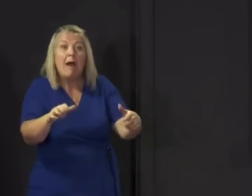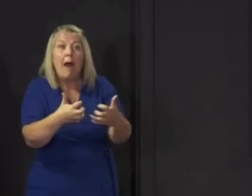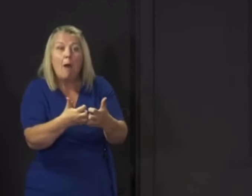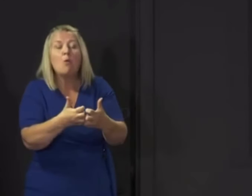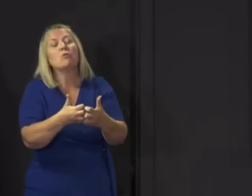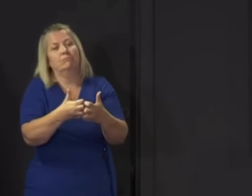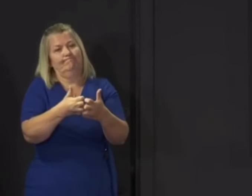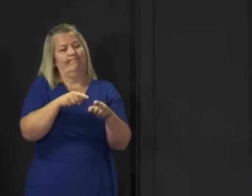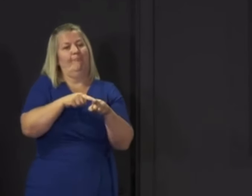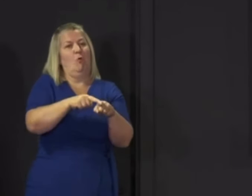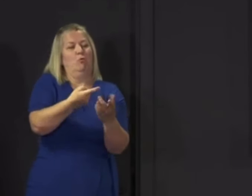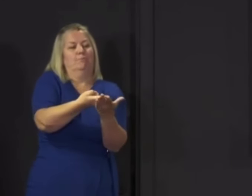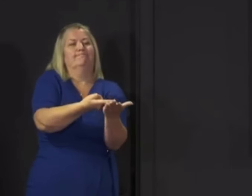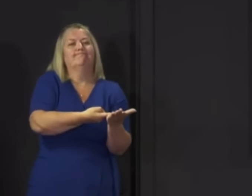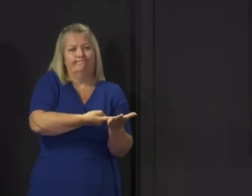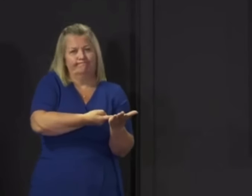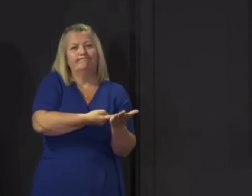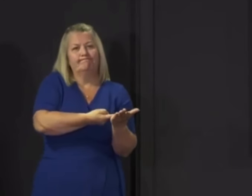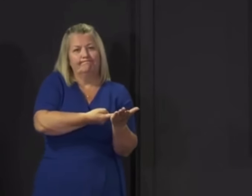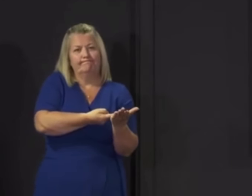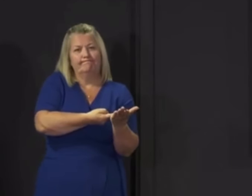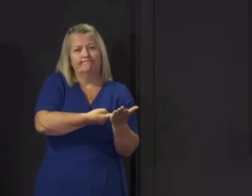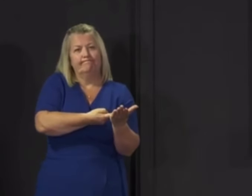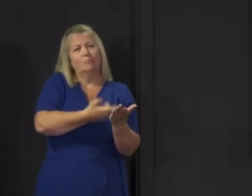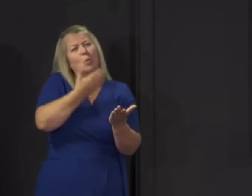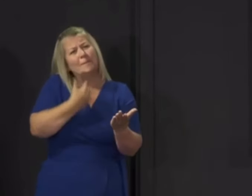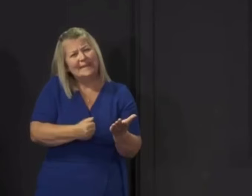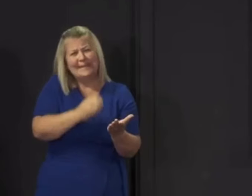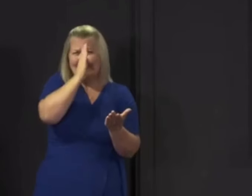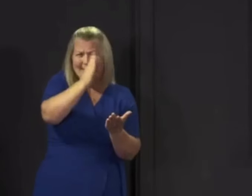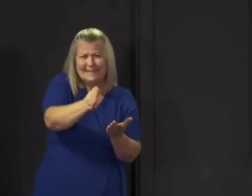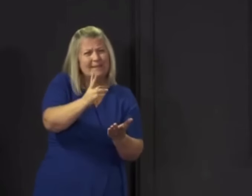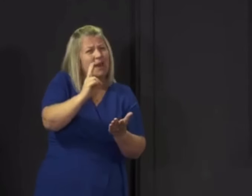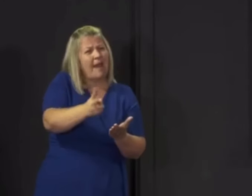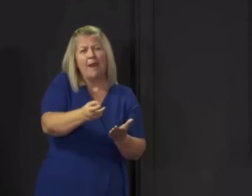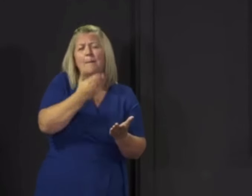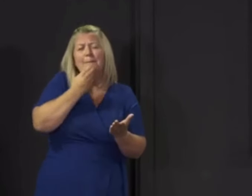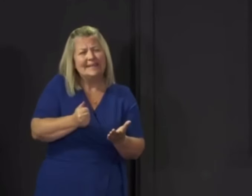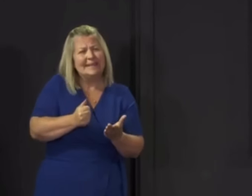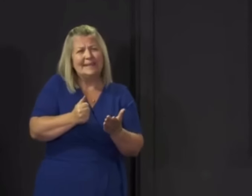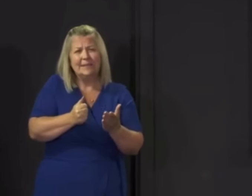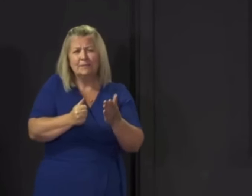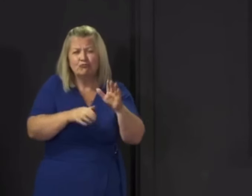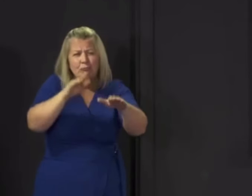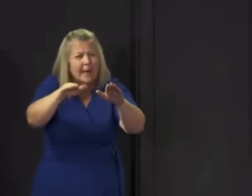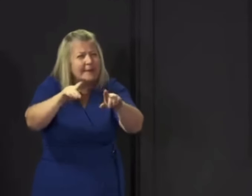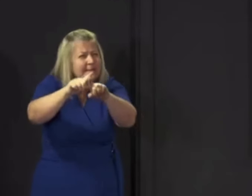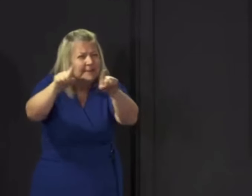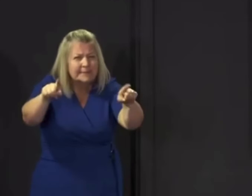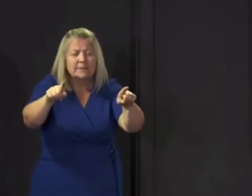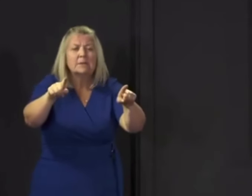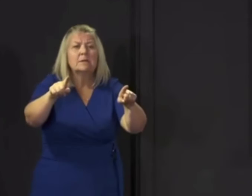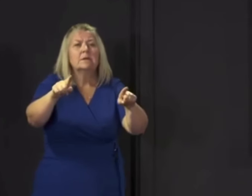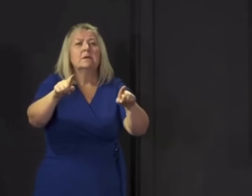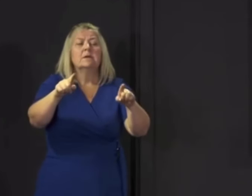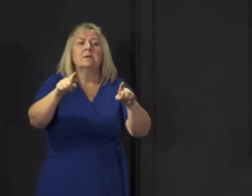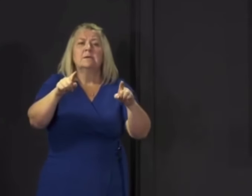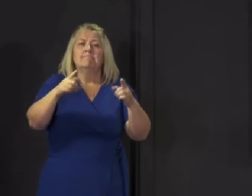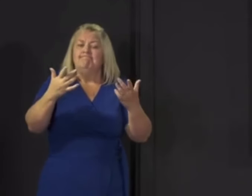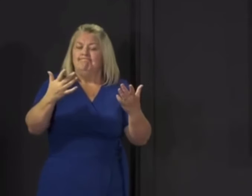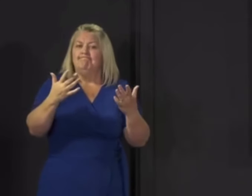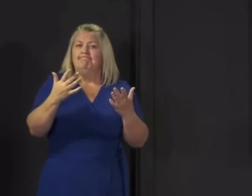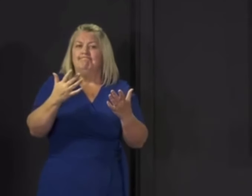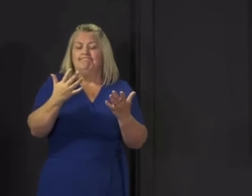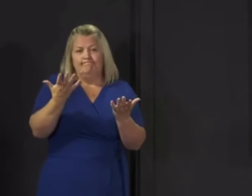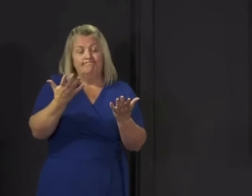Cummings and Boris, they can go out, we can go out. Well, would you jump off a fucking cliff if somebody else did it? Would you put